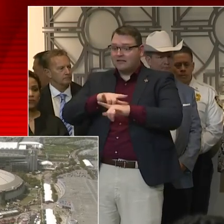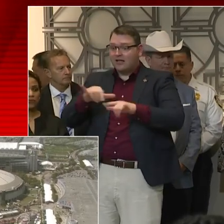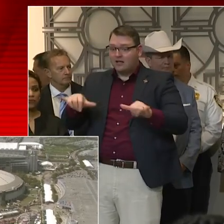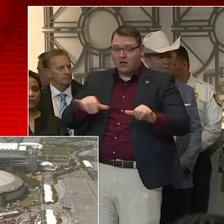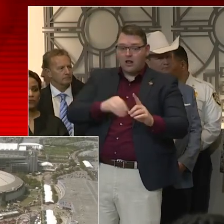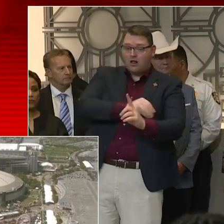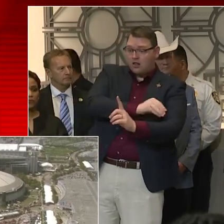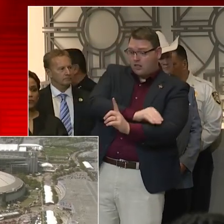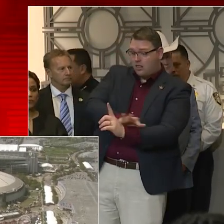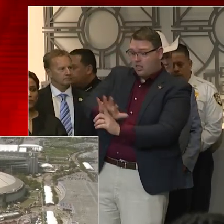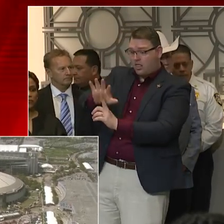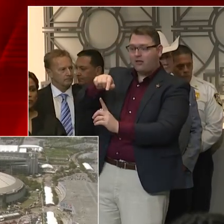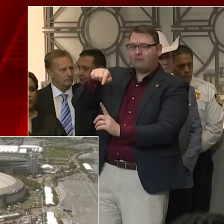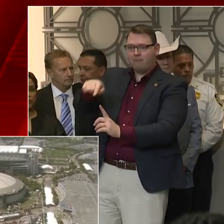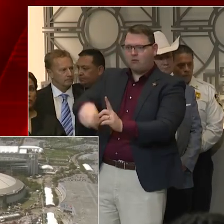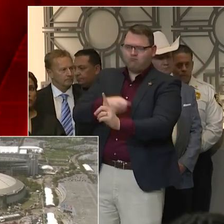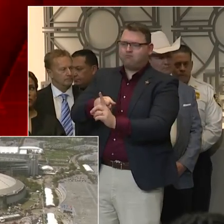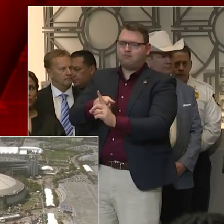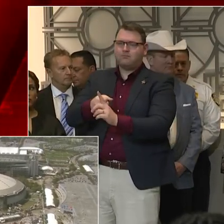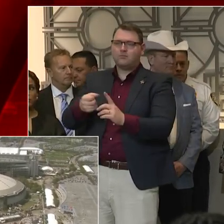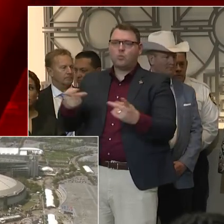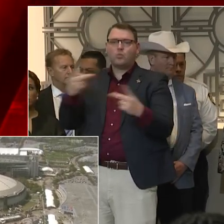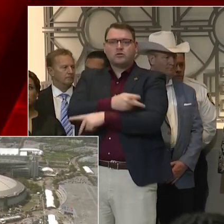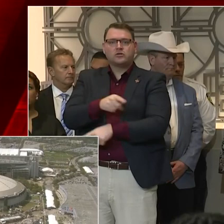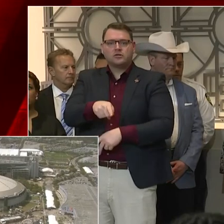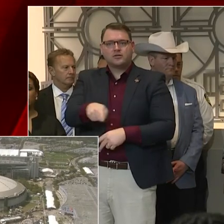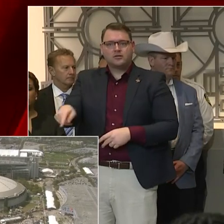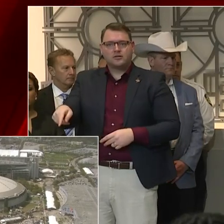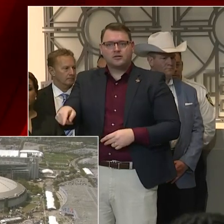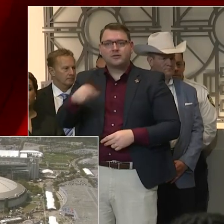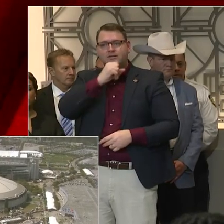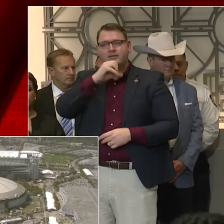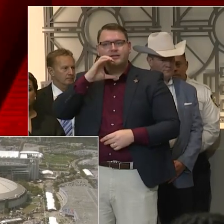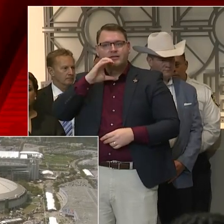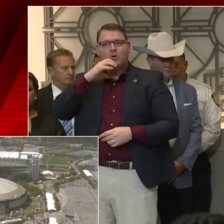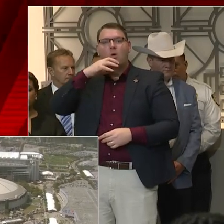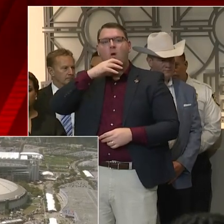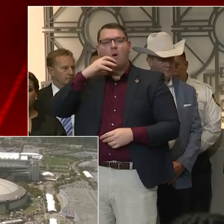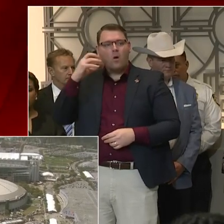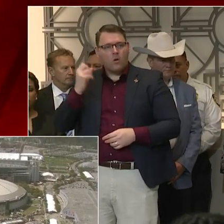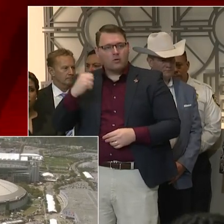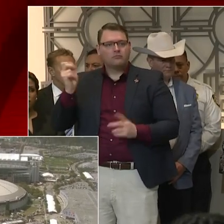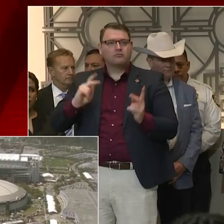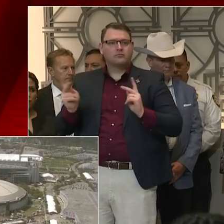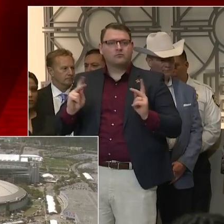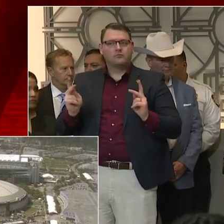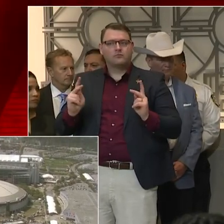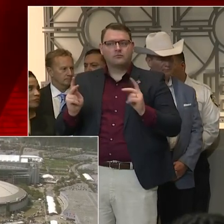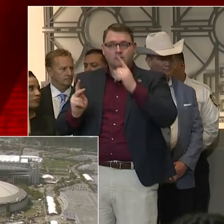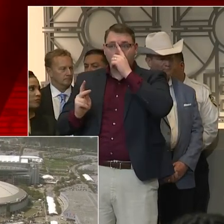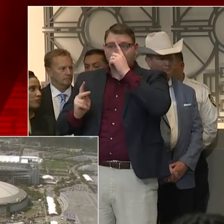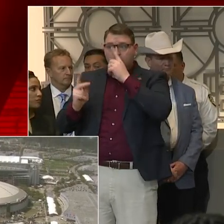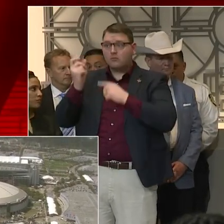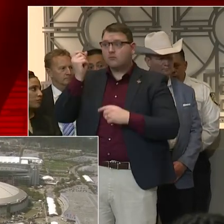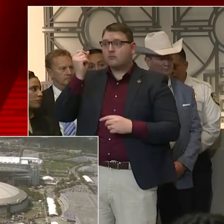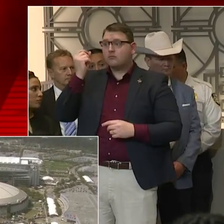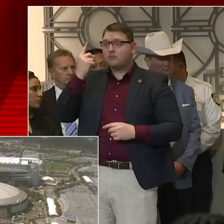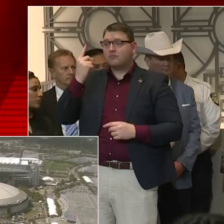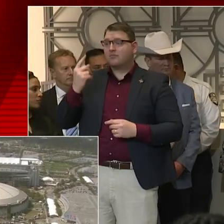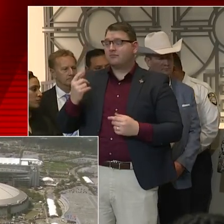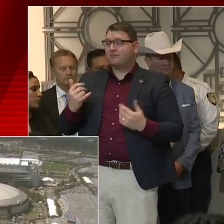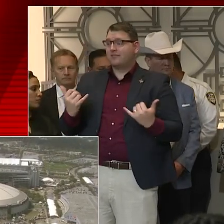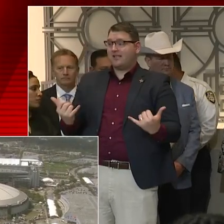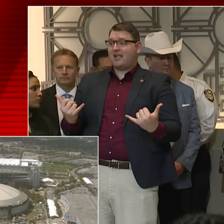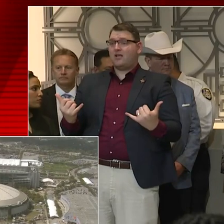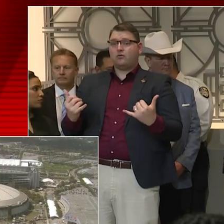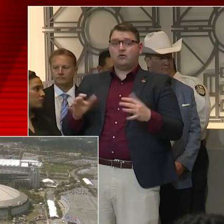But let's bear in mind, we are in new territory across the globe, across the